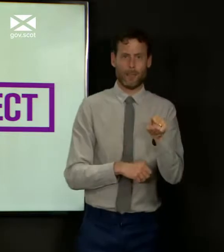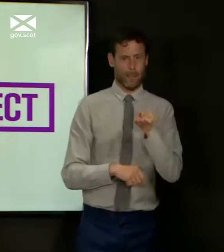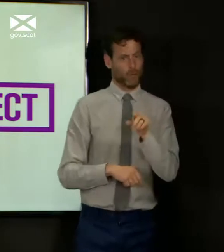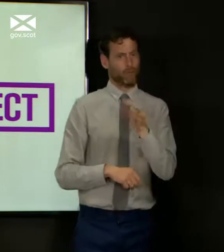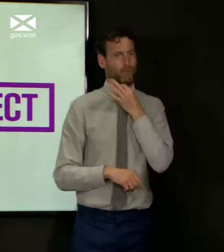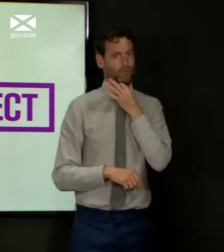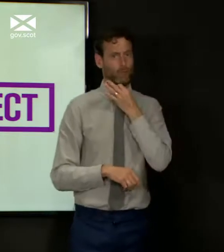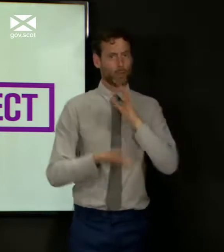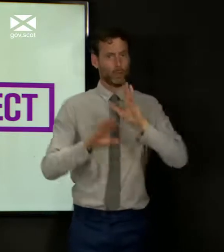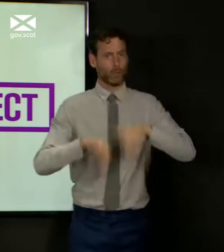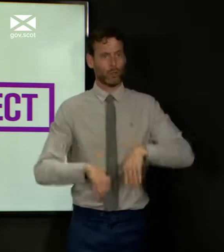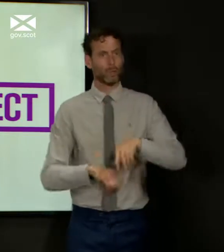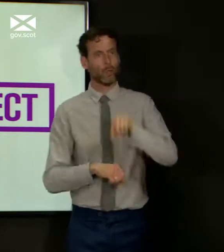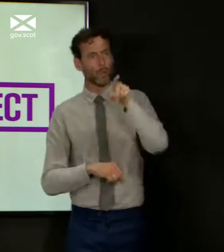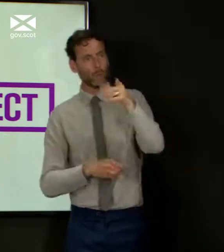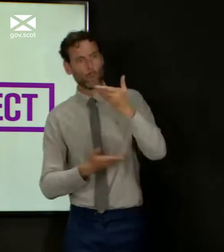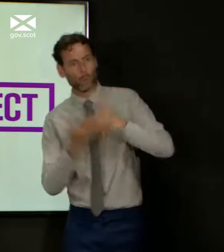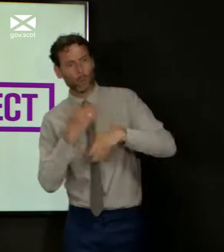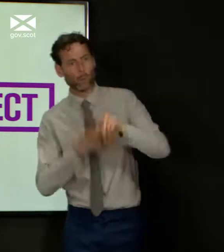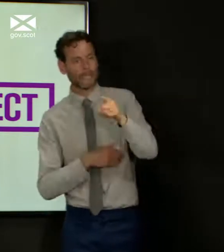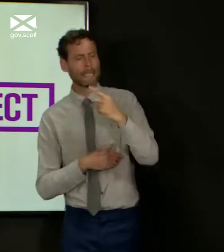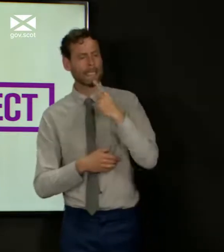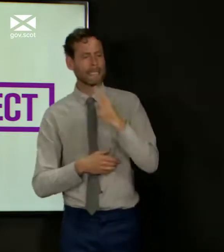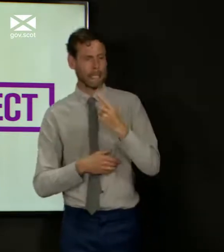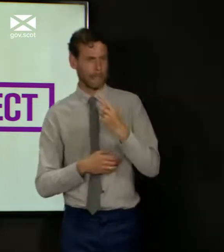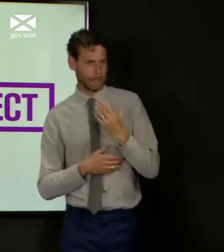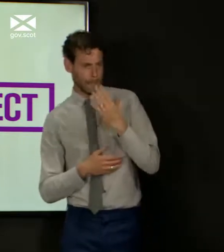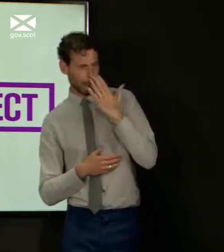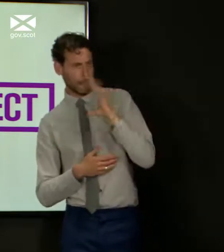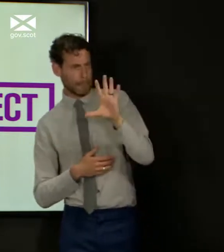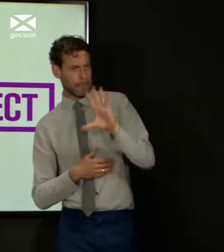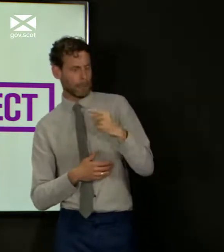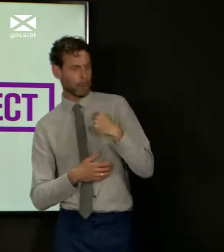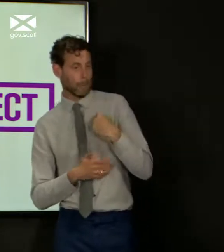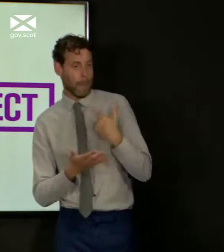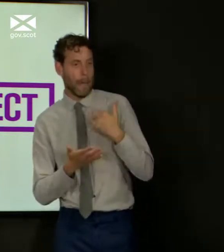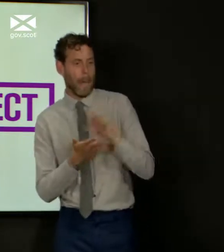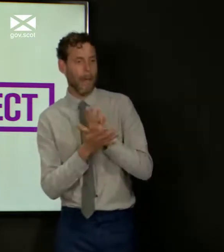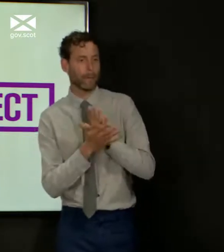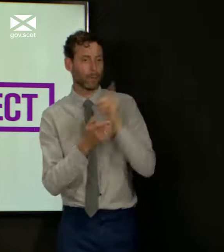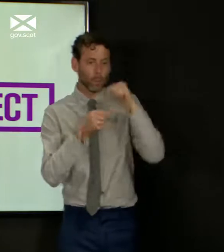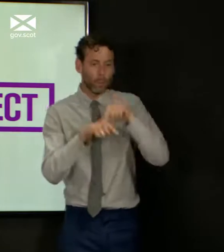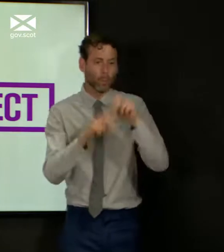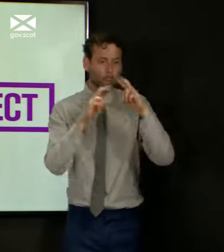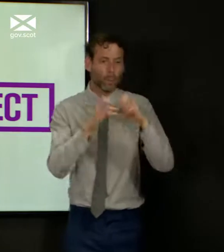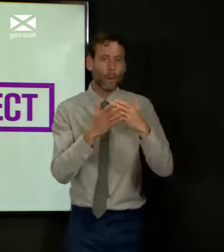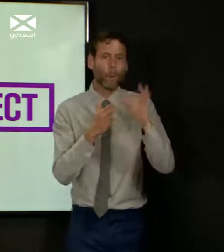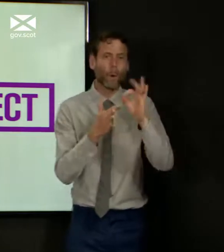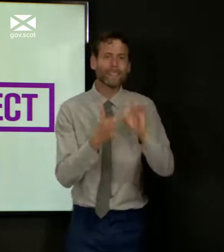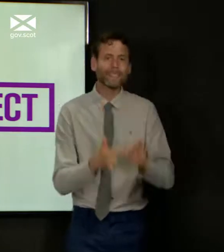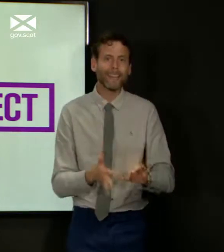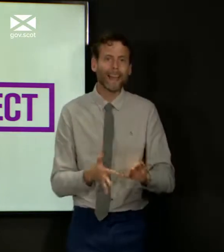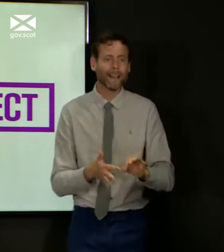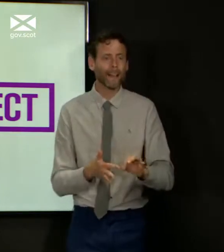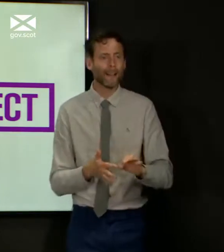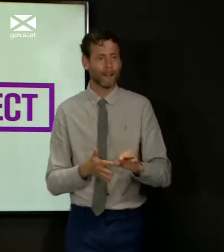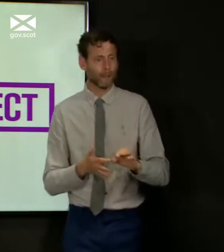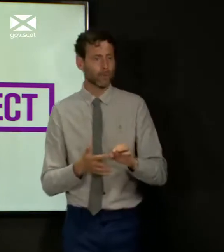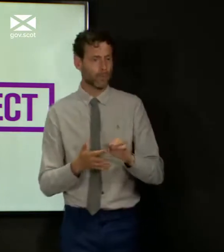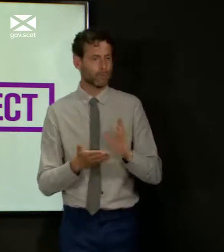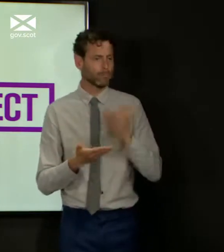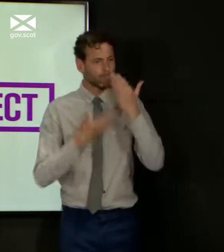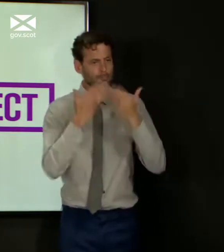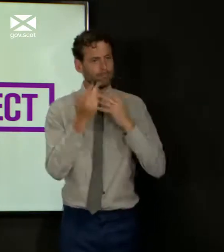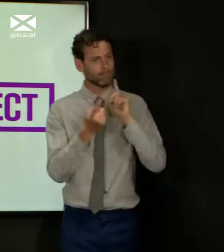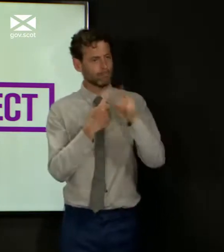the virus. But what you've read out seems to indicate to me, but I am happy to look at it in more detail after the briefing and come